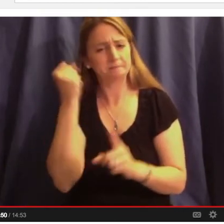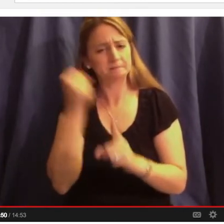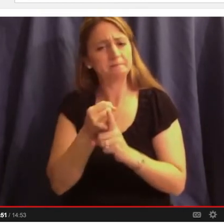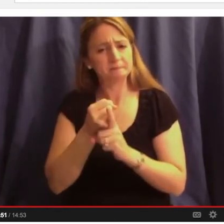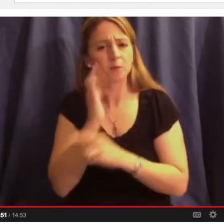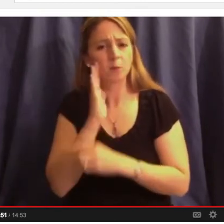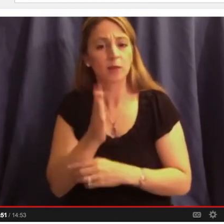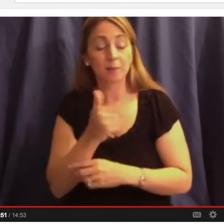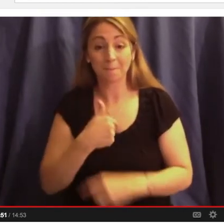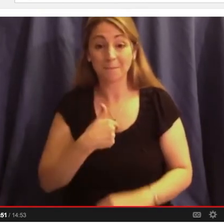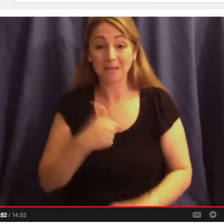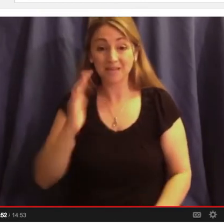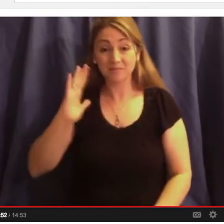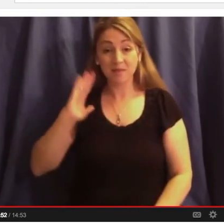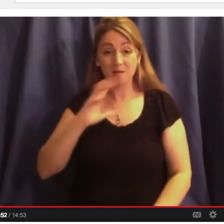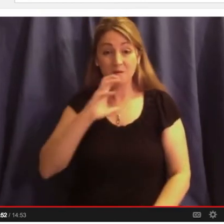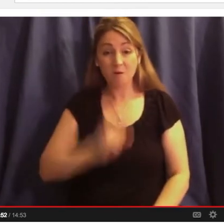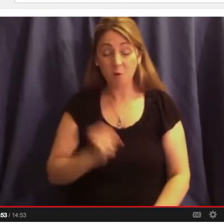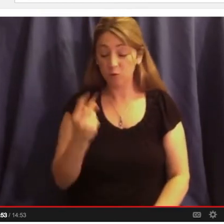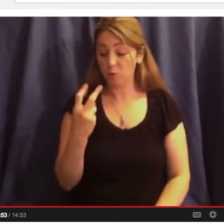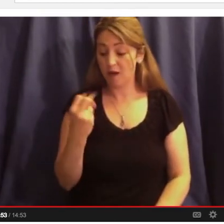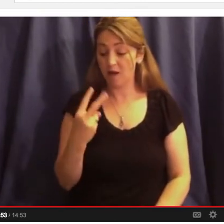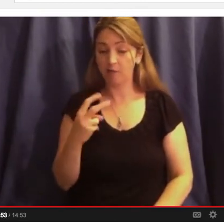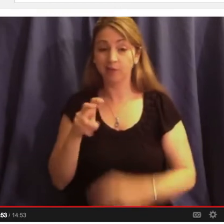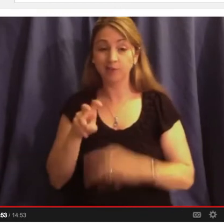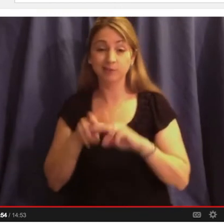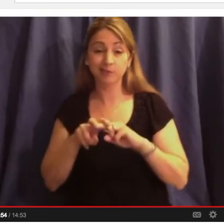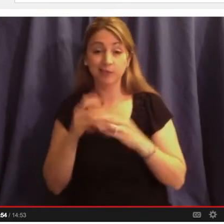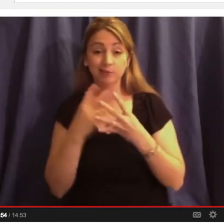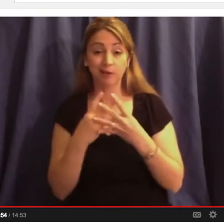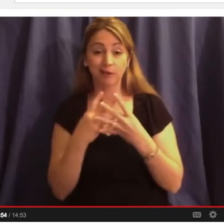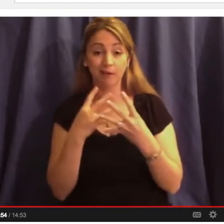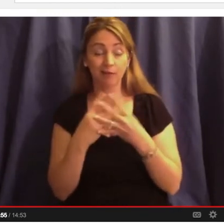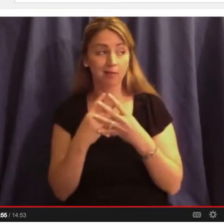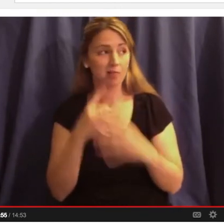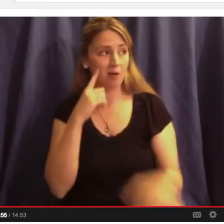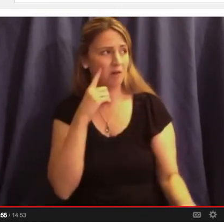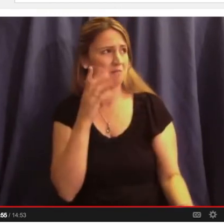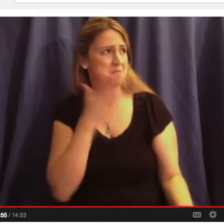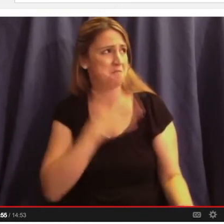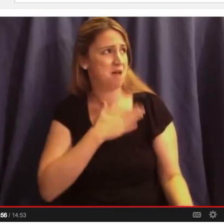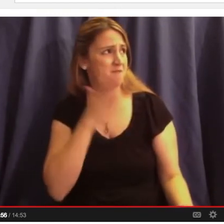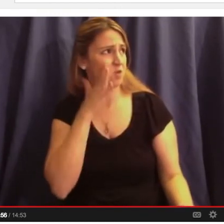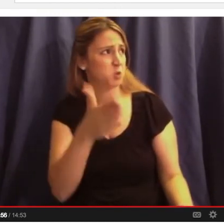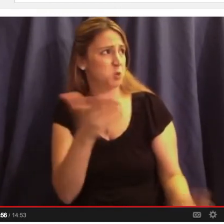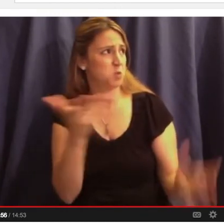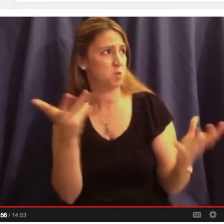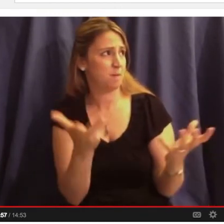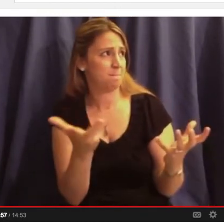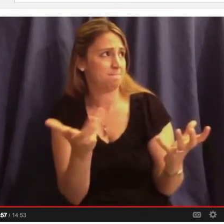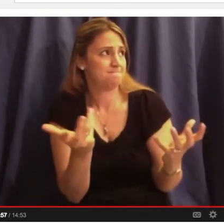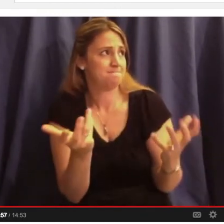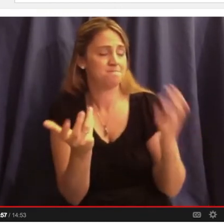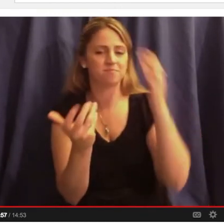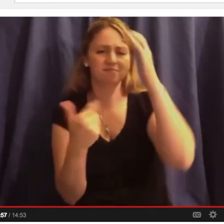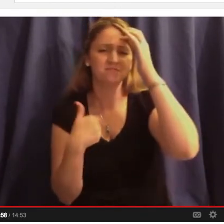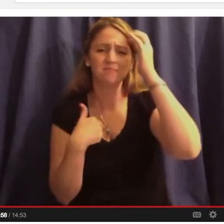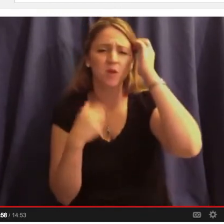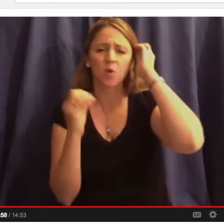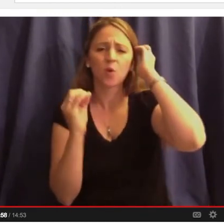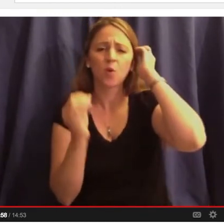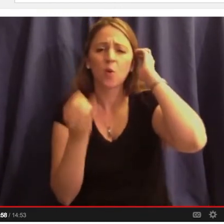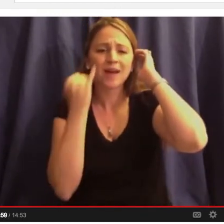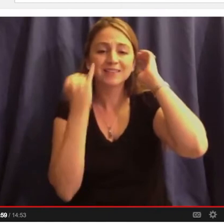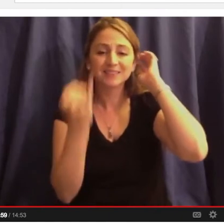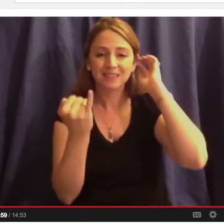a 12-year-old child in the jail in Birmingham, I kept thinking, I wonder what my future could be. I had no idea